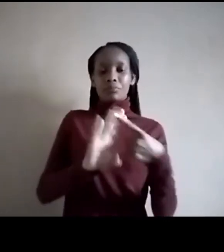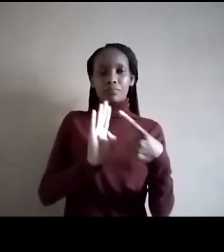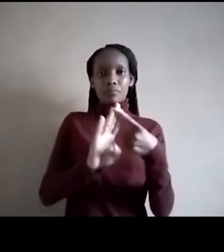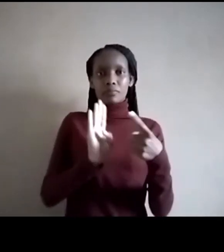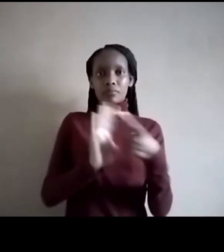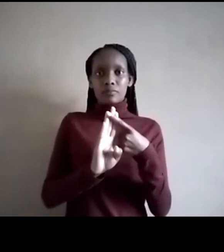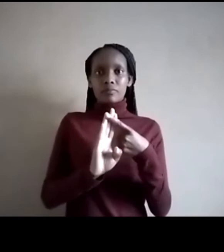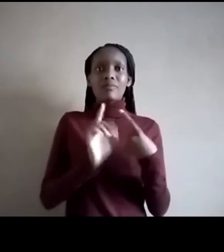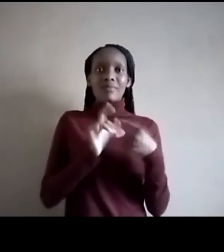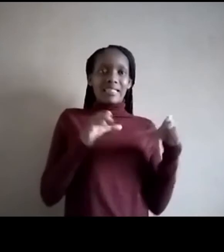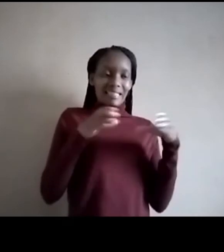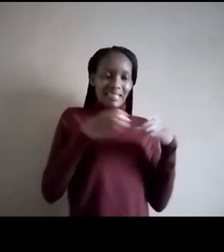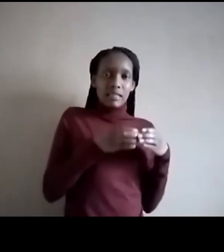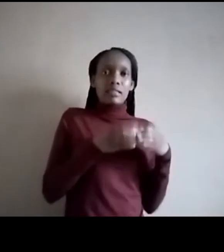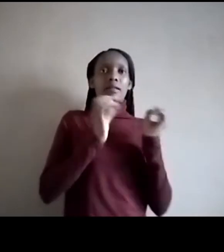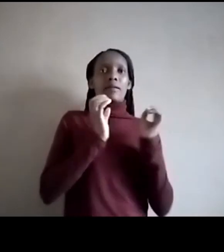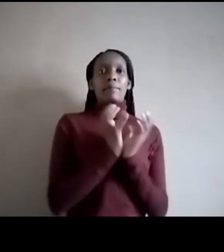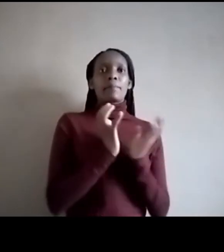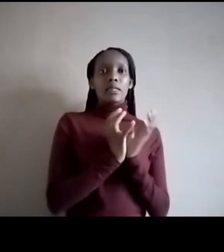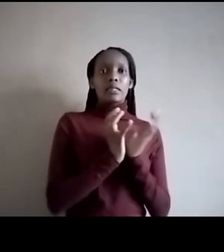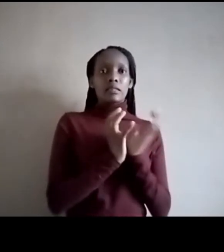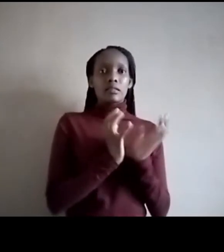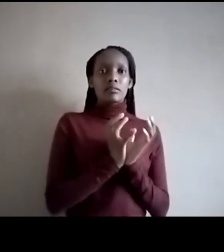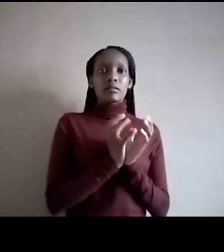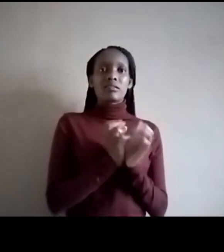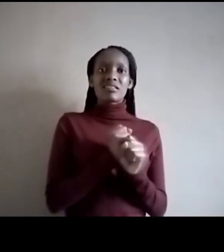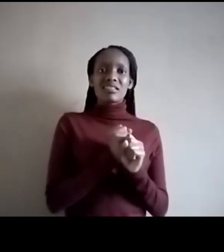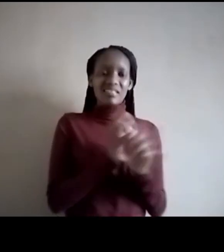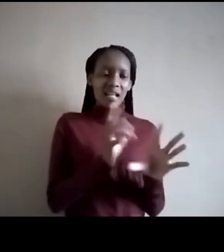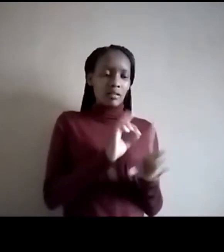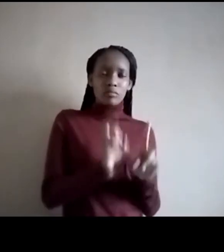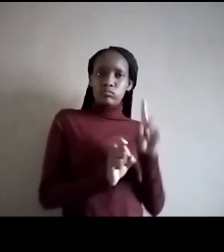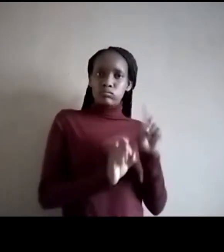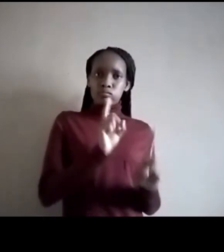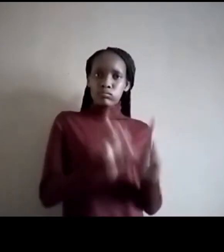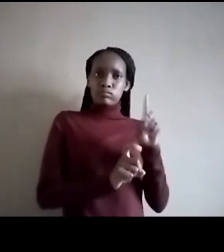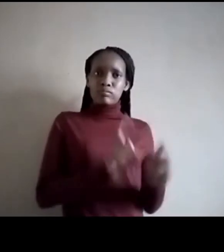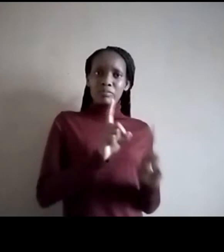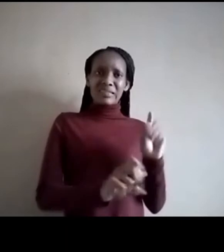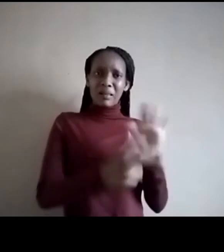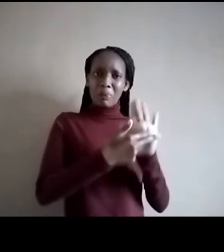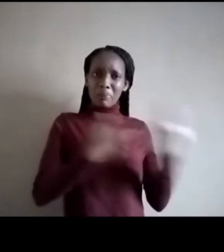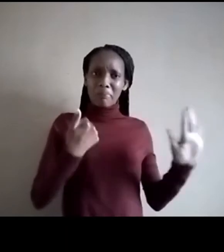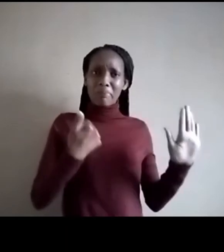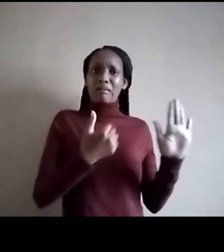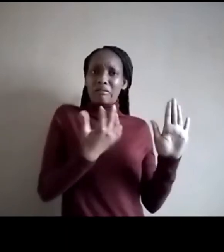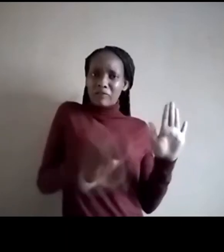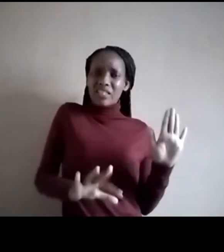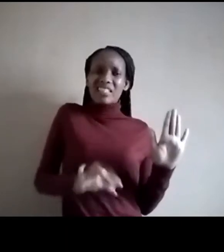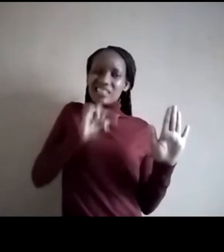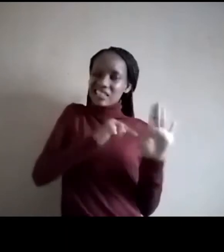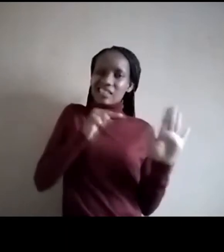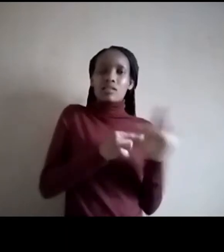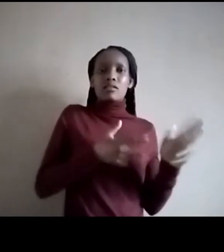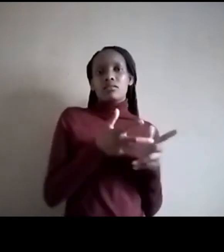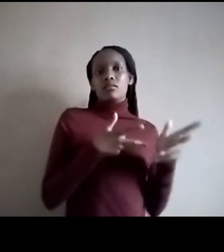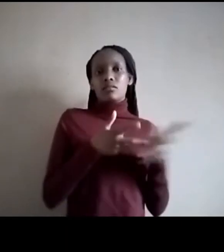sector to really start interrogating some of the stereotypes that society has burdened us with. And you will be amazed